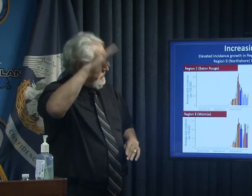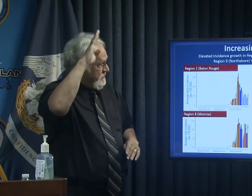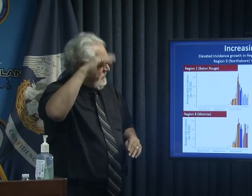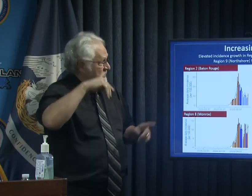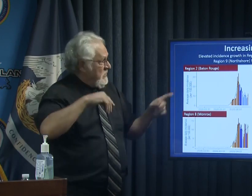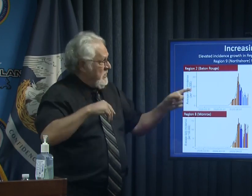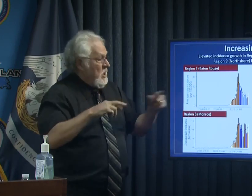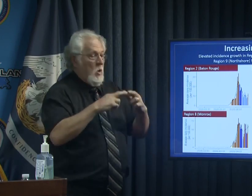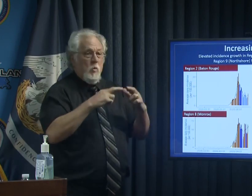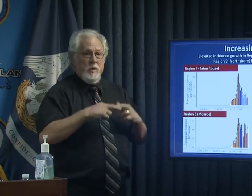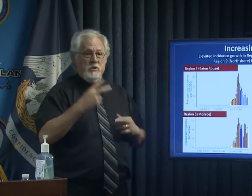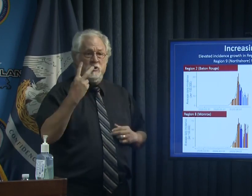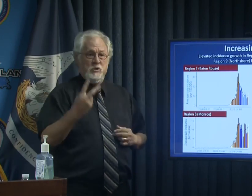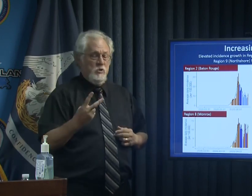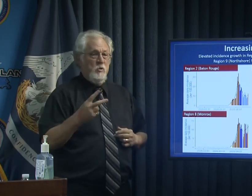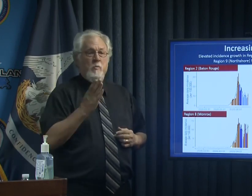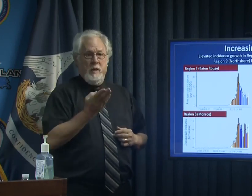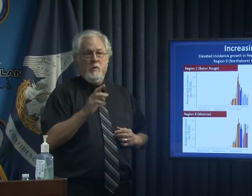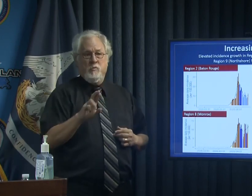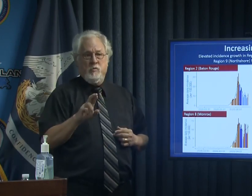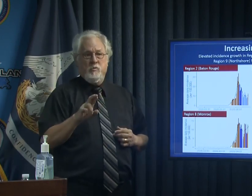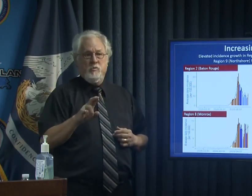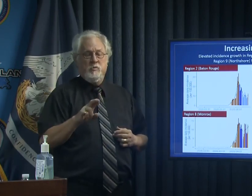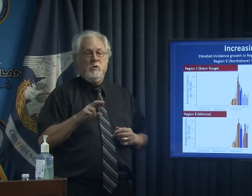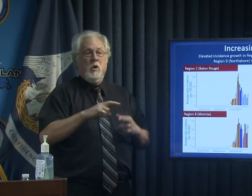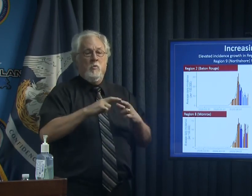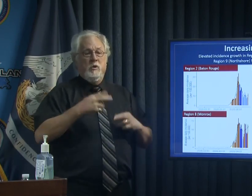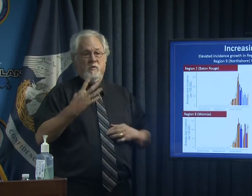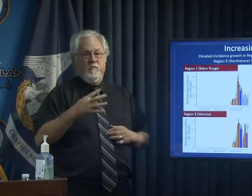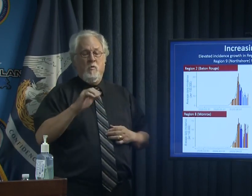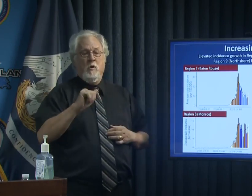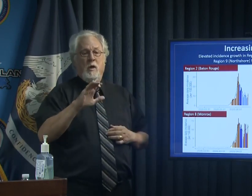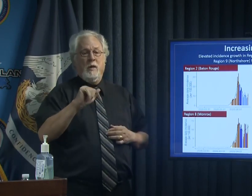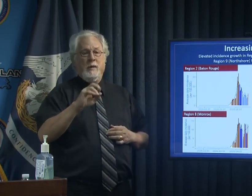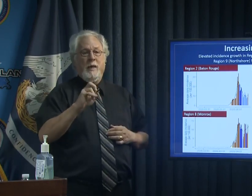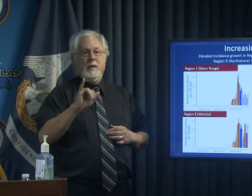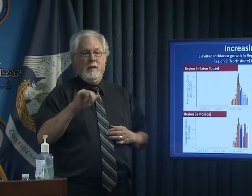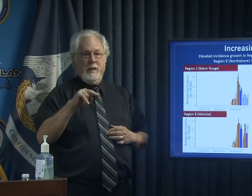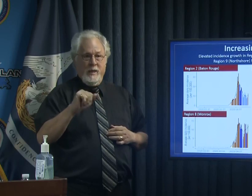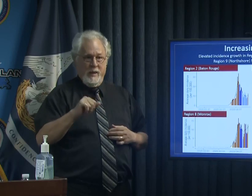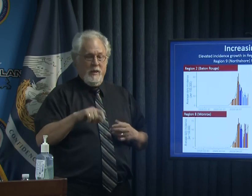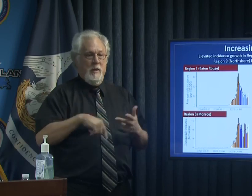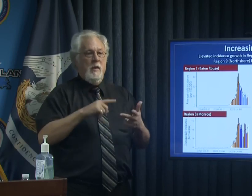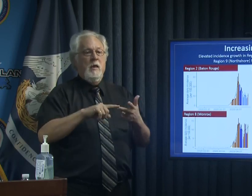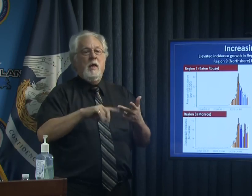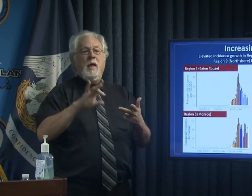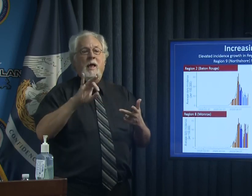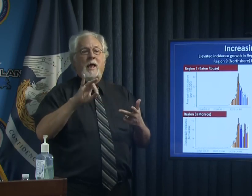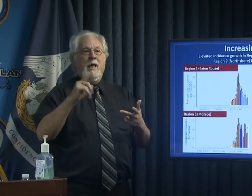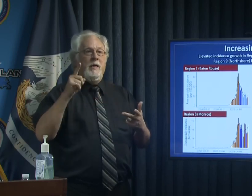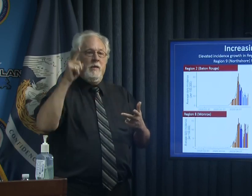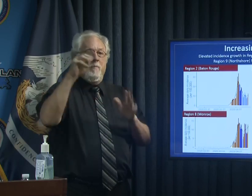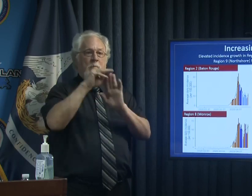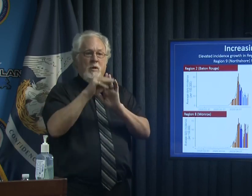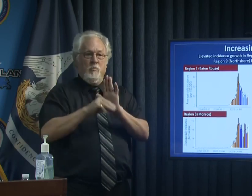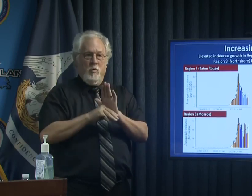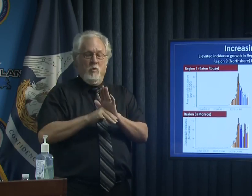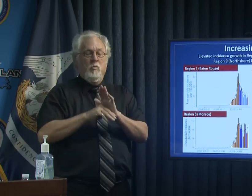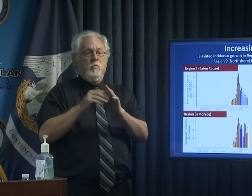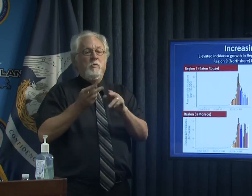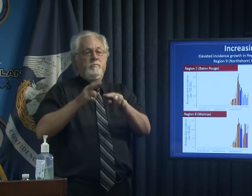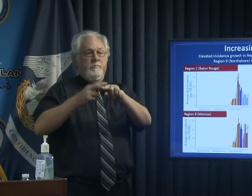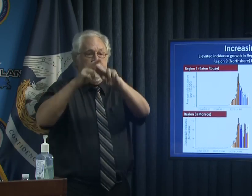regions two uh baton rouge uh region four and katiana uh and eight uh up in the monroe area are